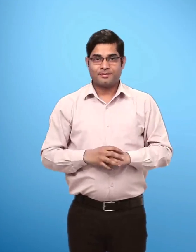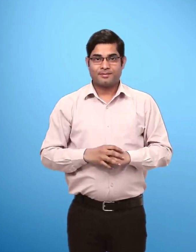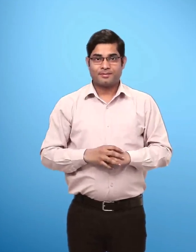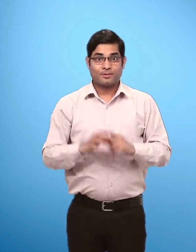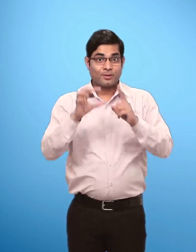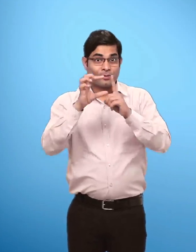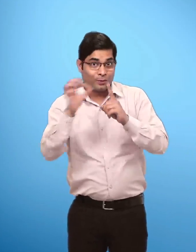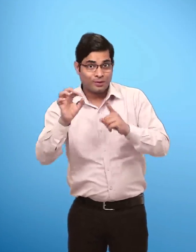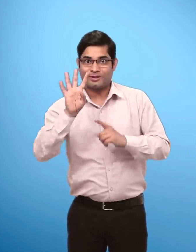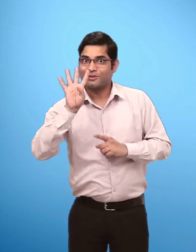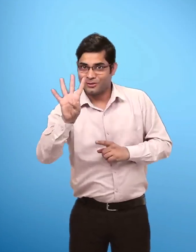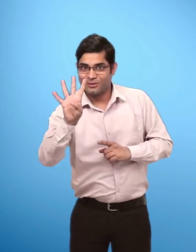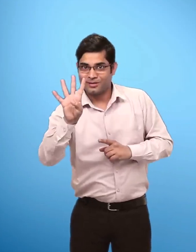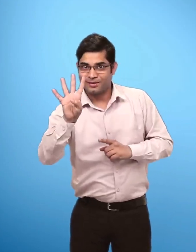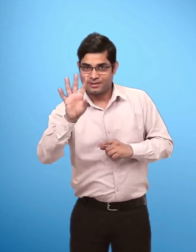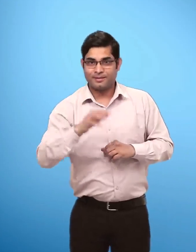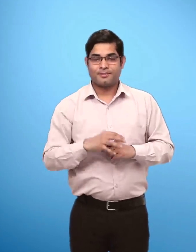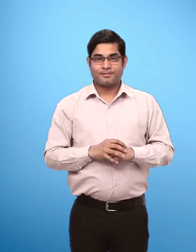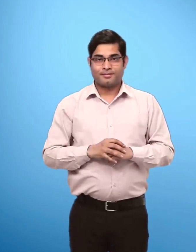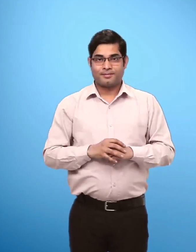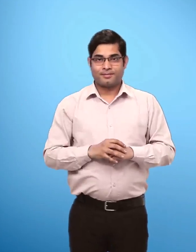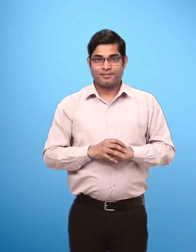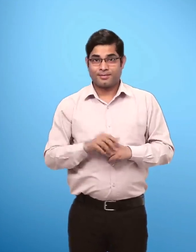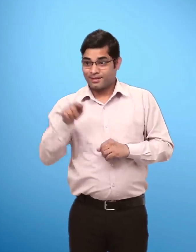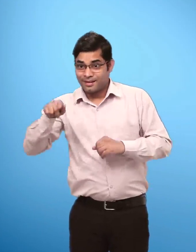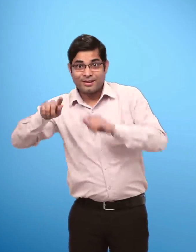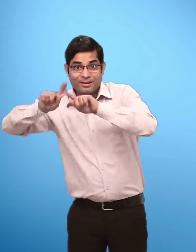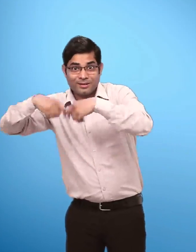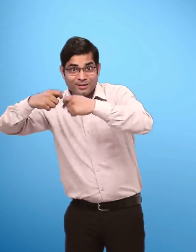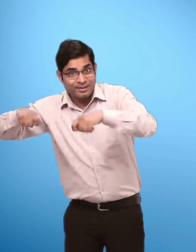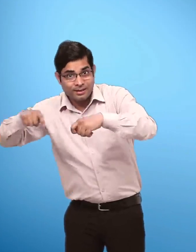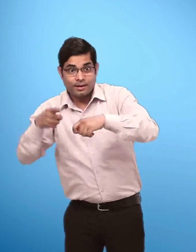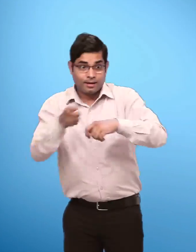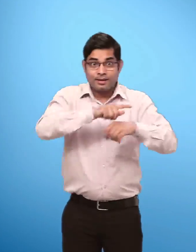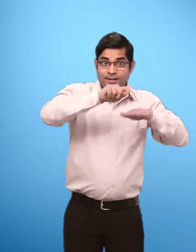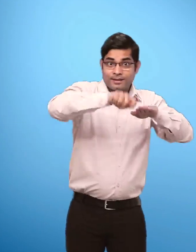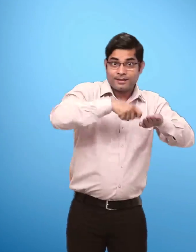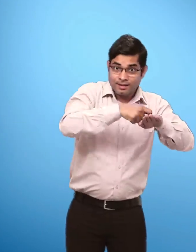Activity 4 Match the shoes with the socks.